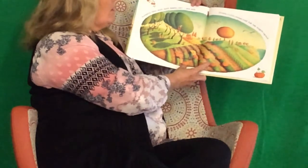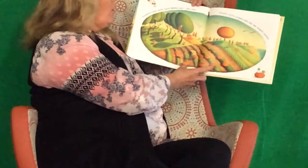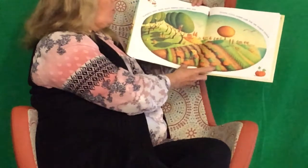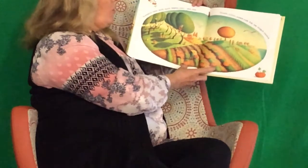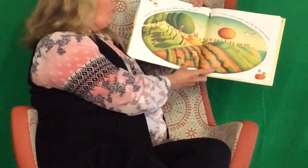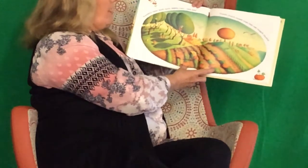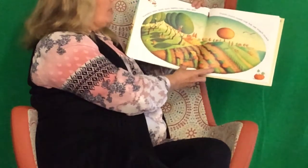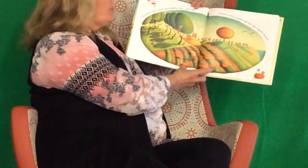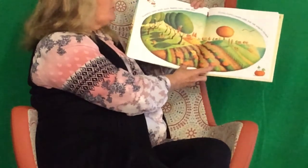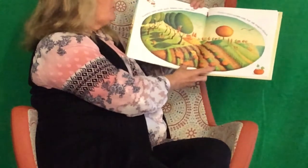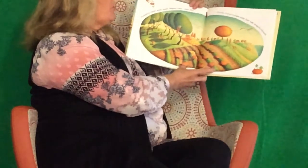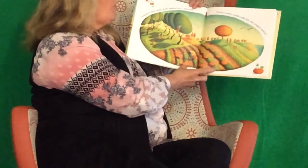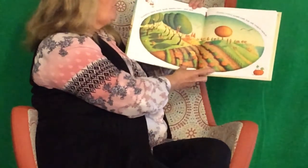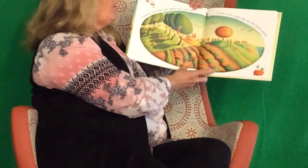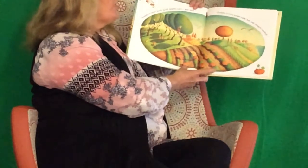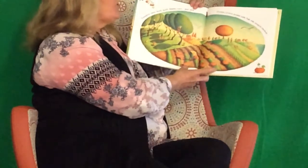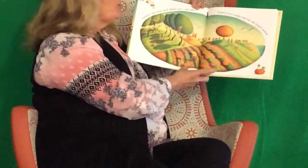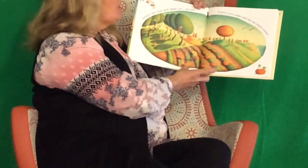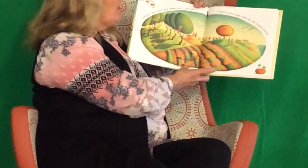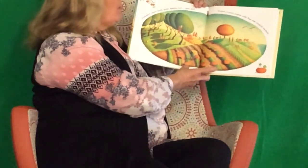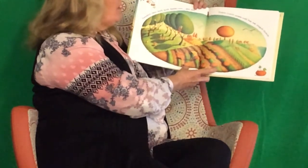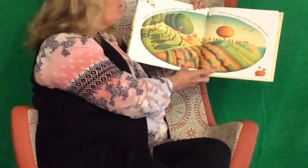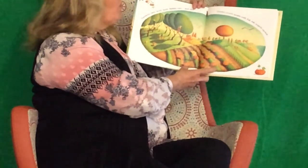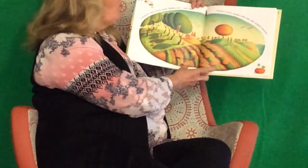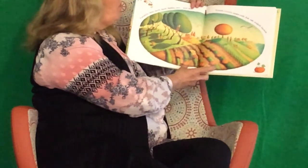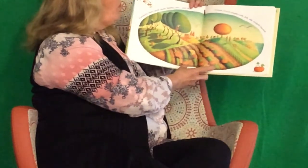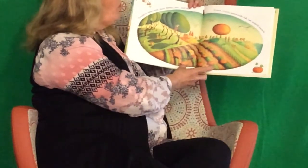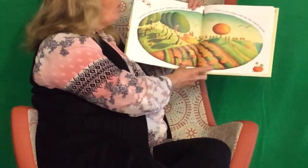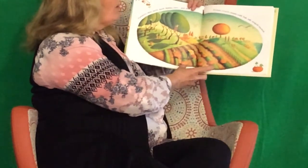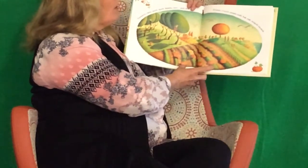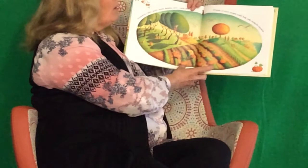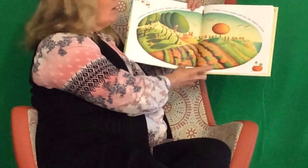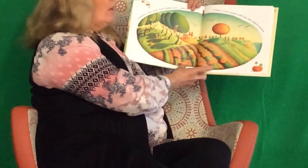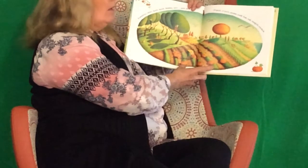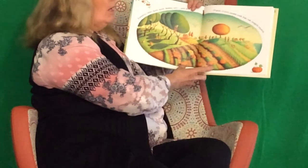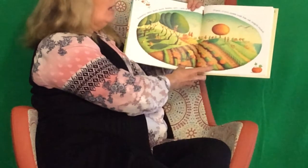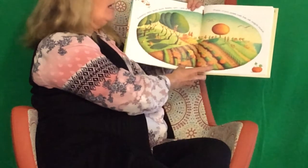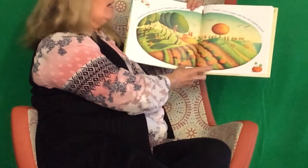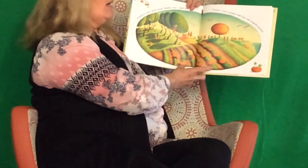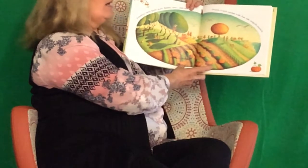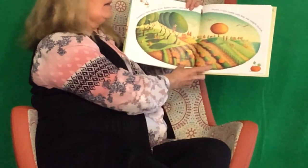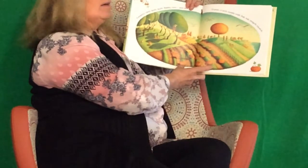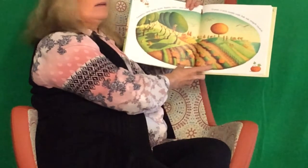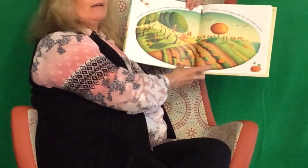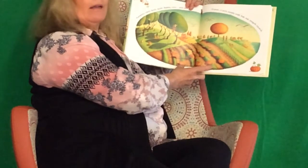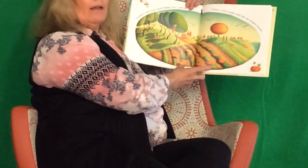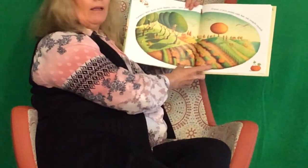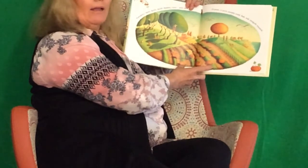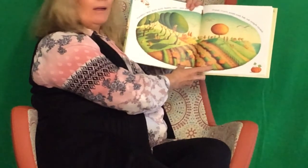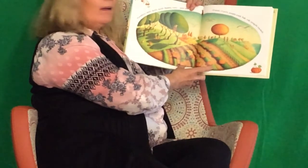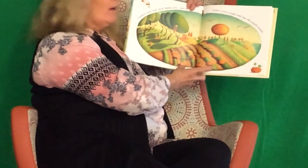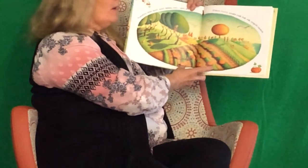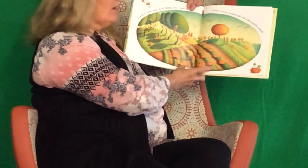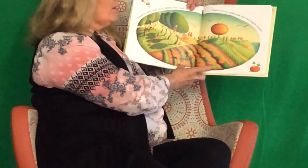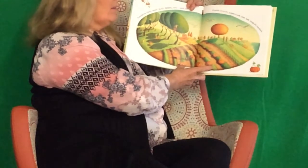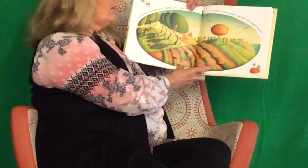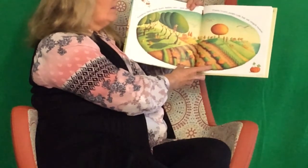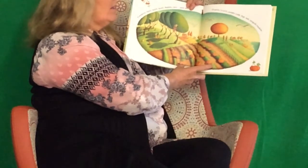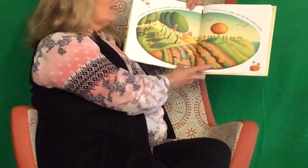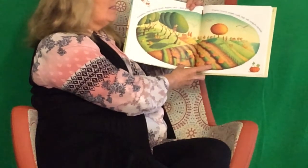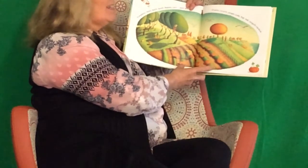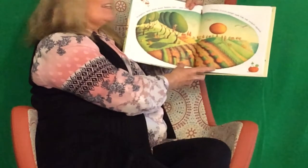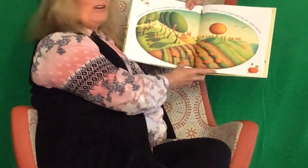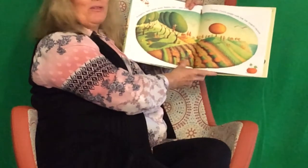Crunch, crunch, people walk. Hark, hark.